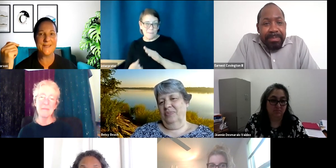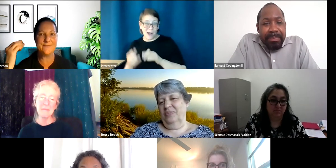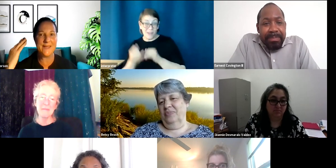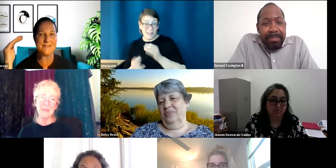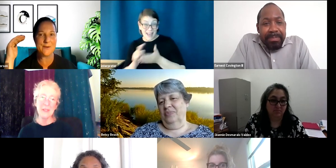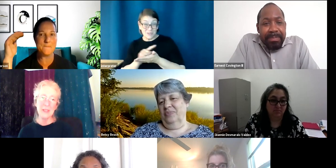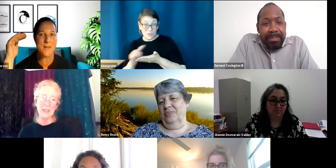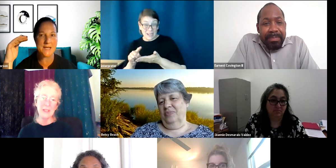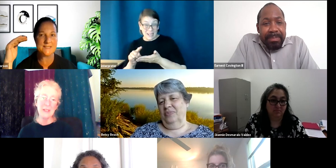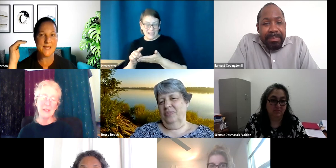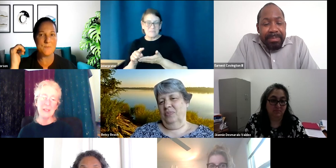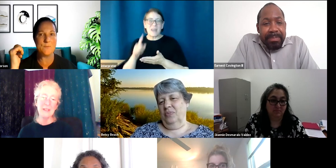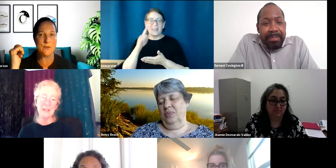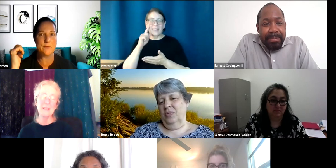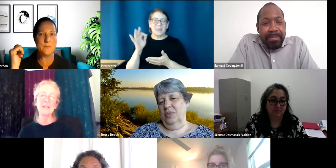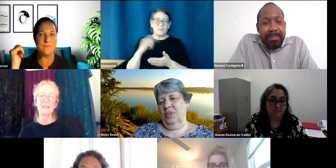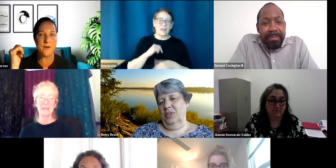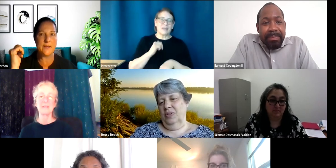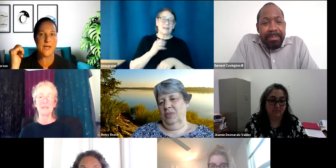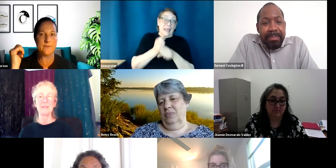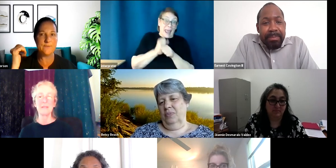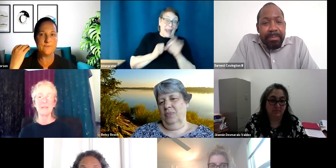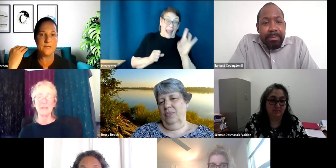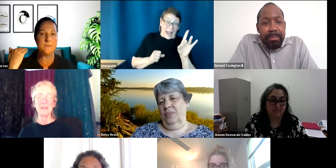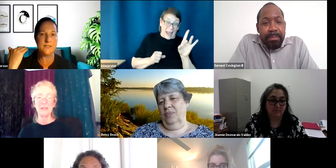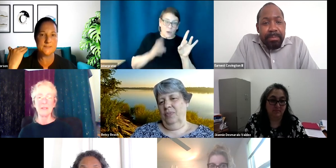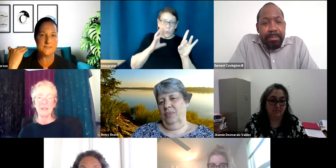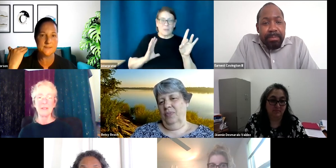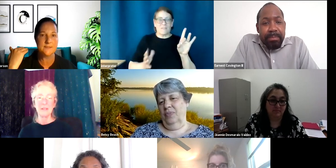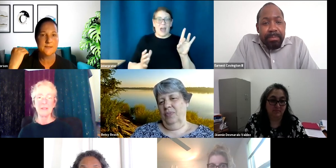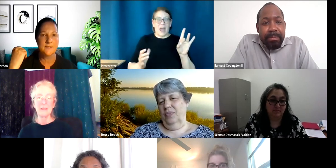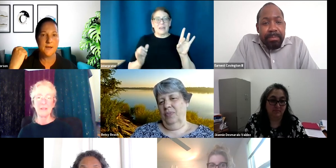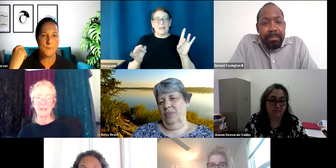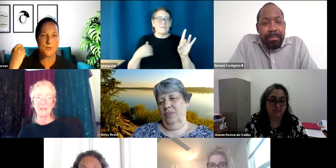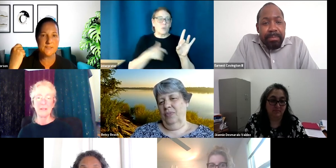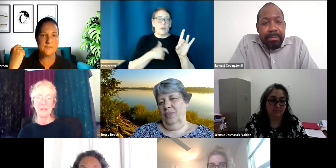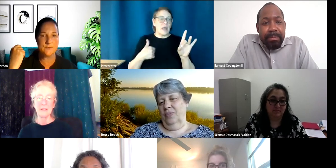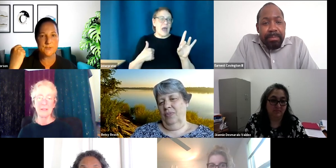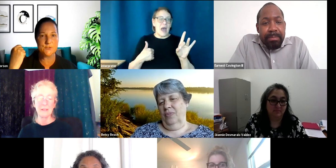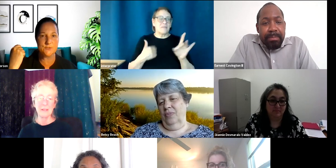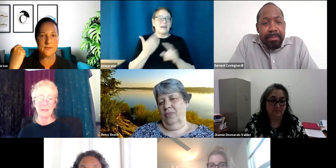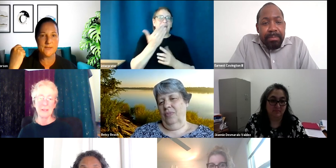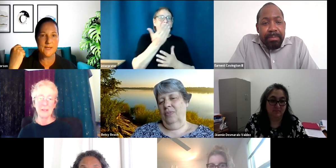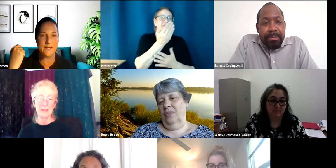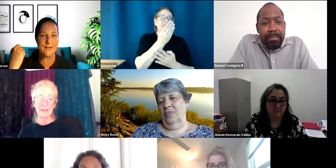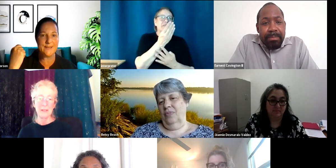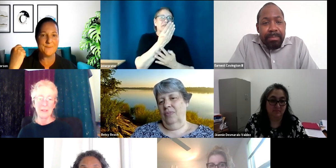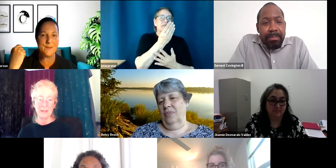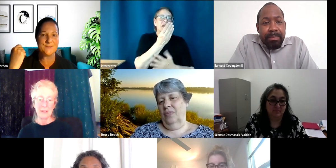I think if eight at our max that we would be fine having 15 minutes a person, which I think, and I think